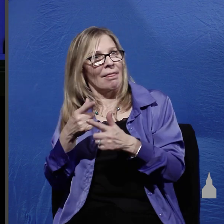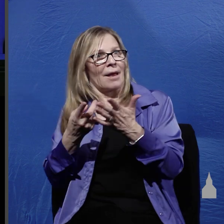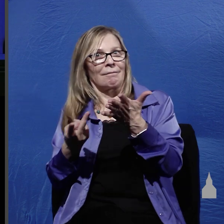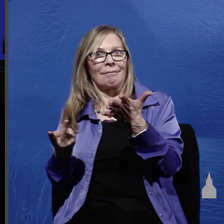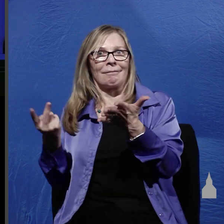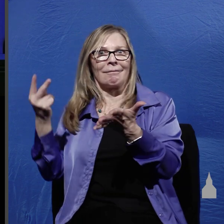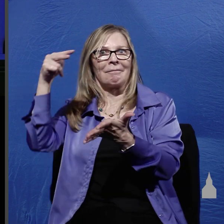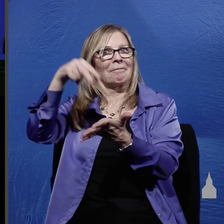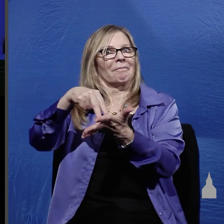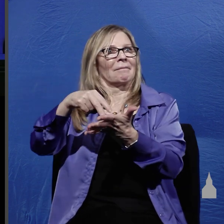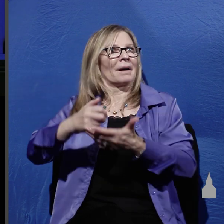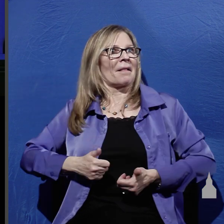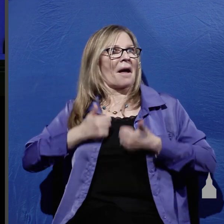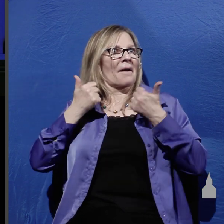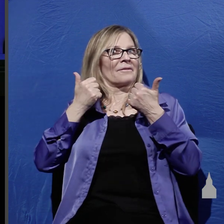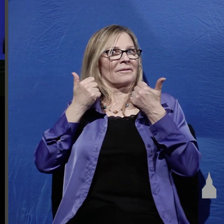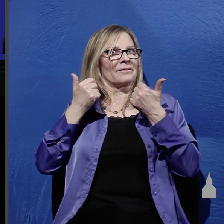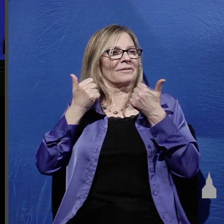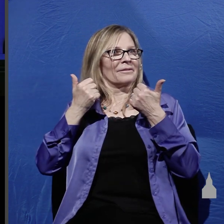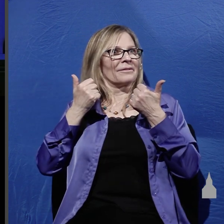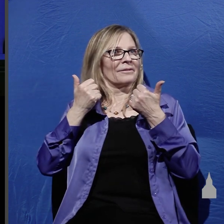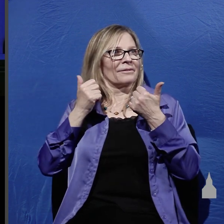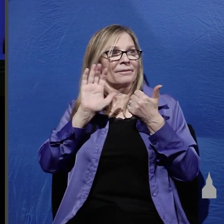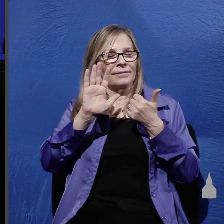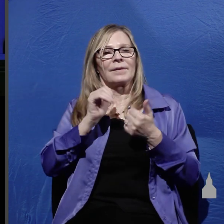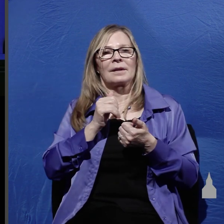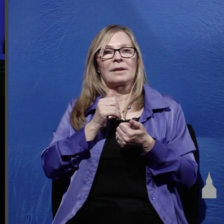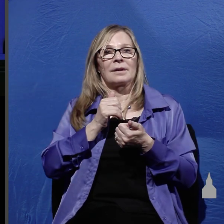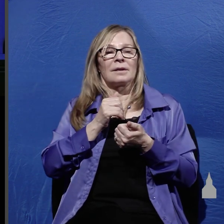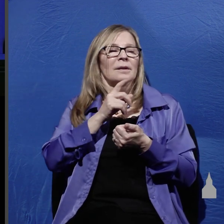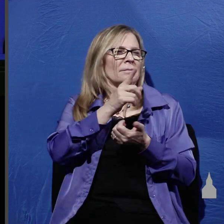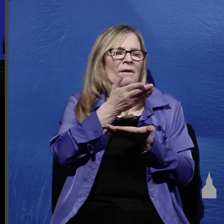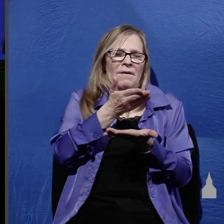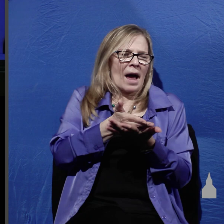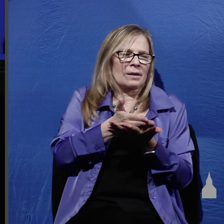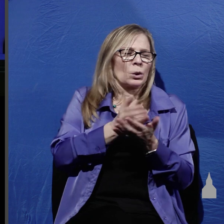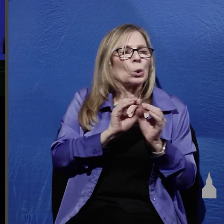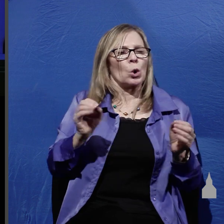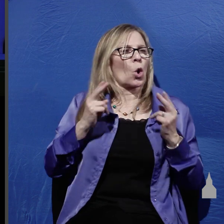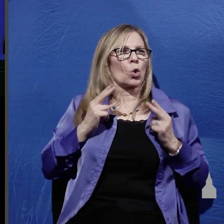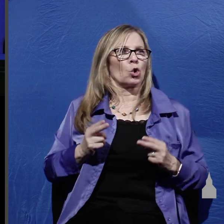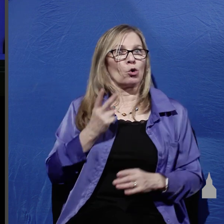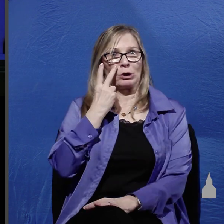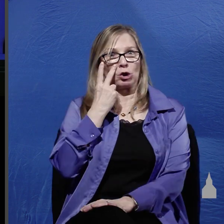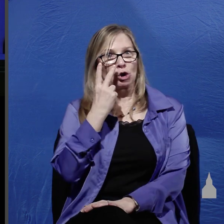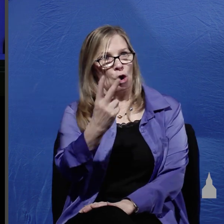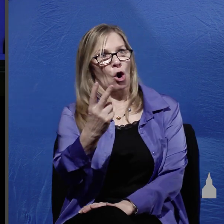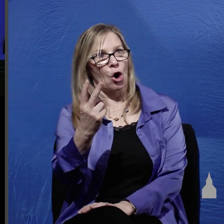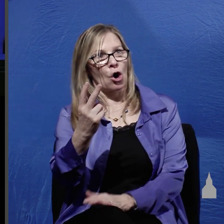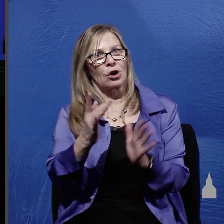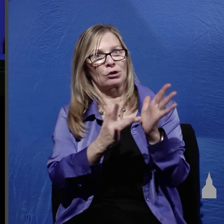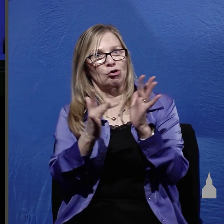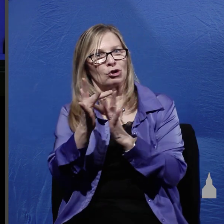now it's a fact that no human being actually saw Jesus rise from the dead no one was there no one observed it